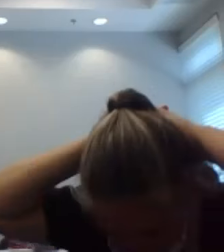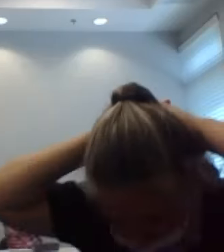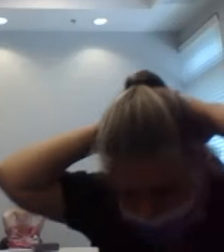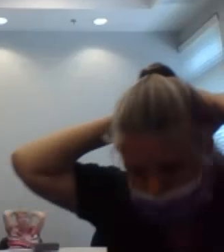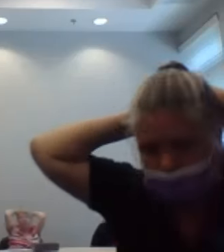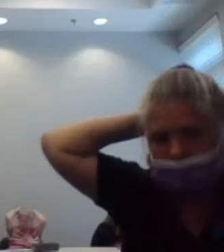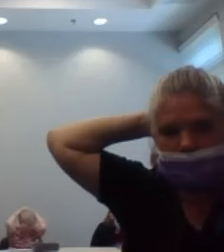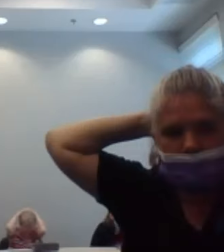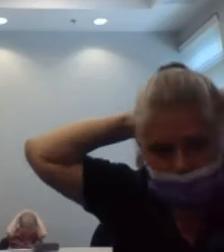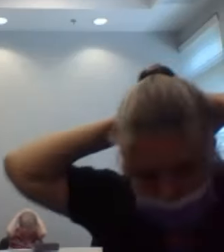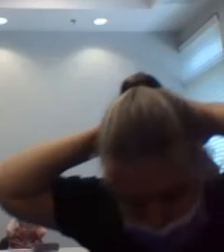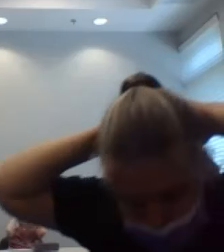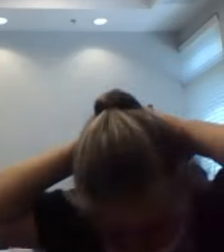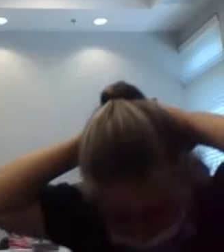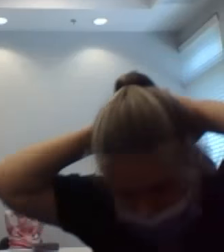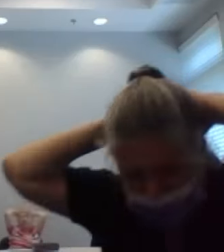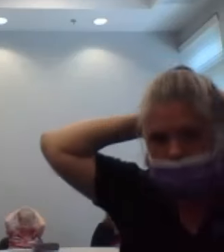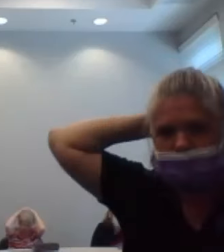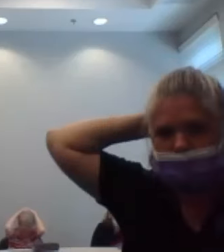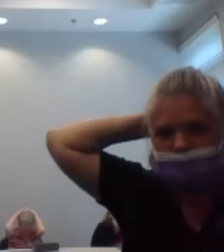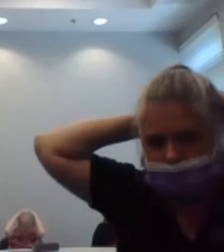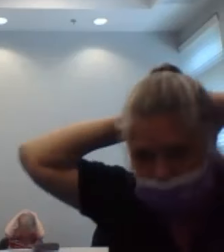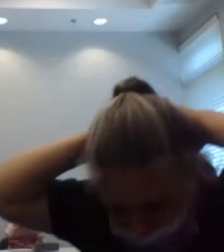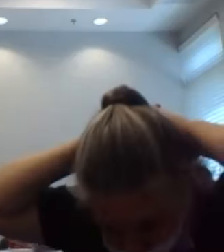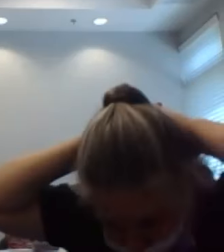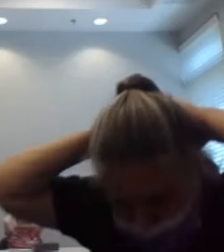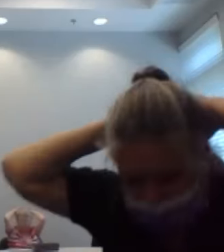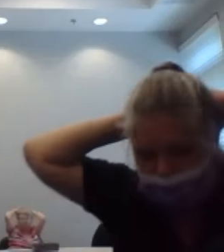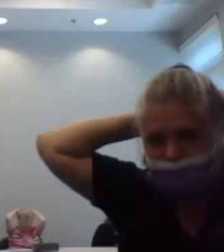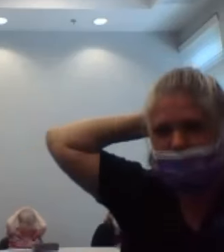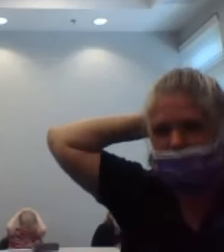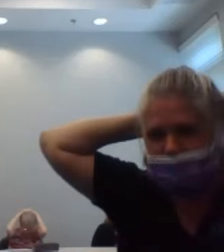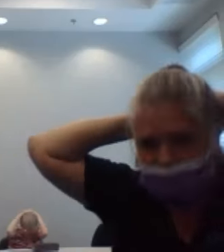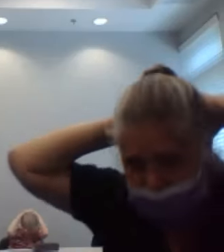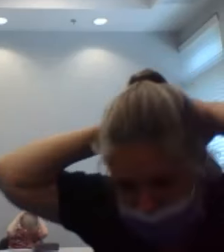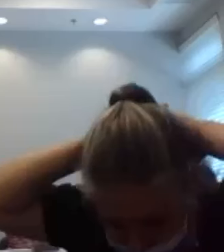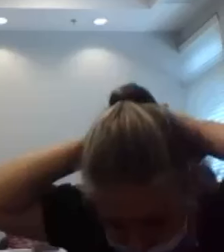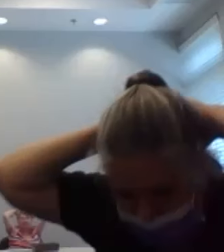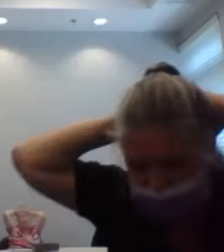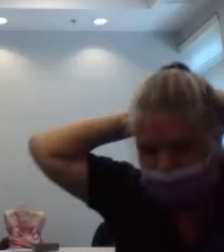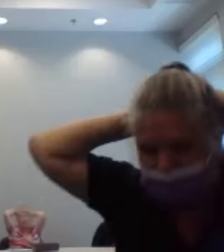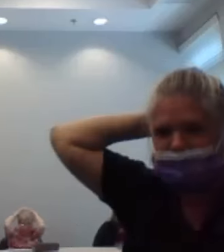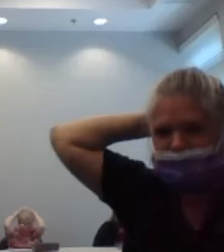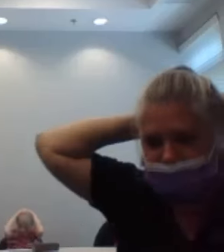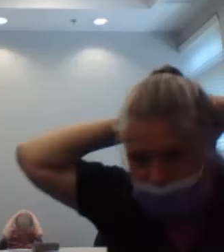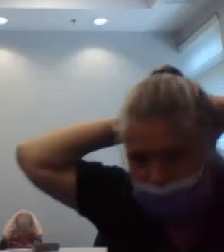9, 10, 11, 12,